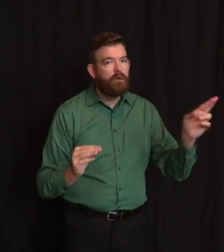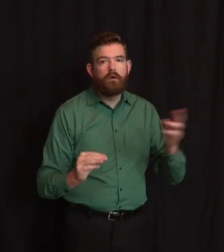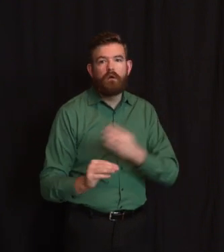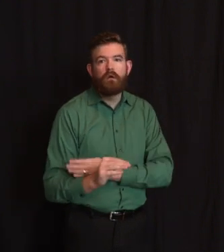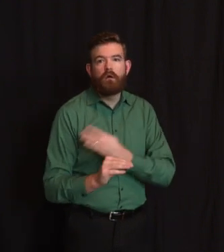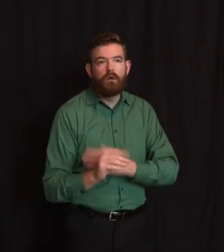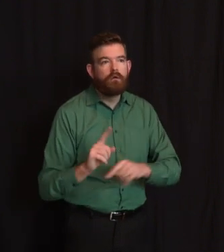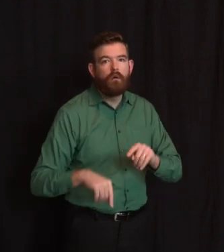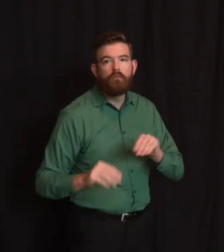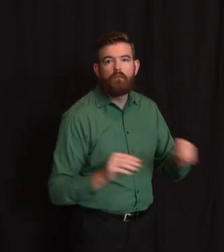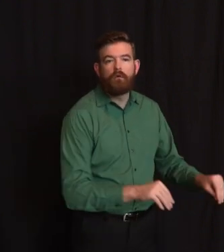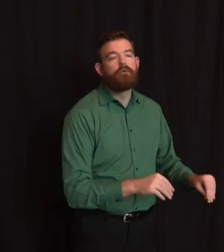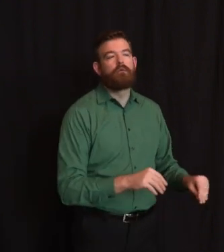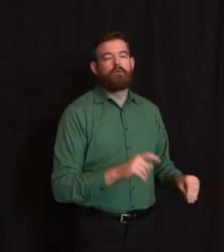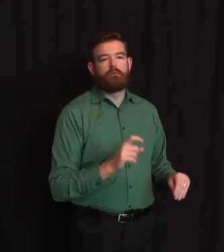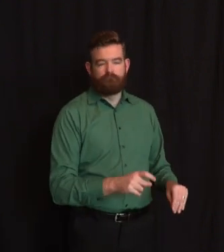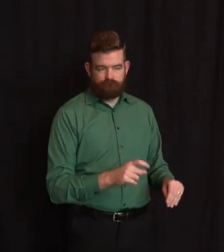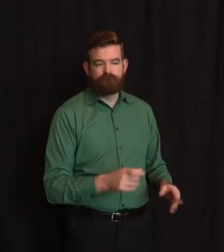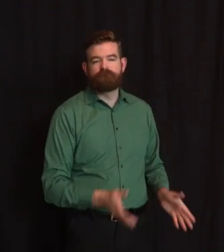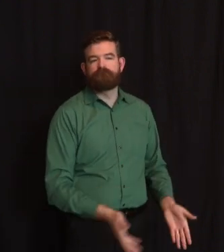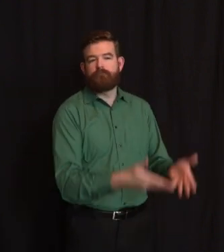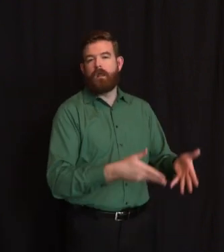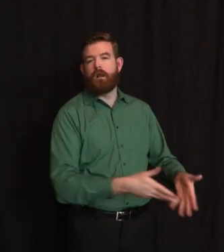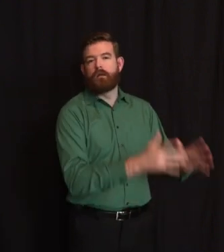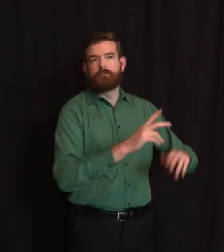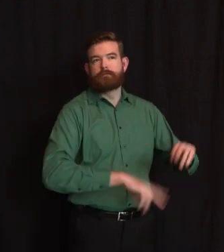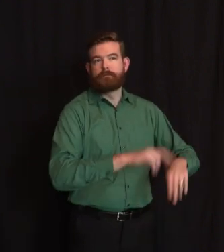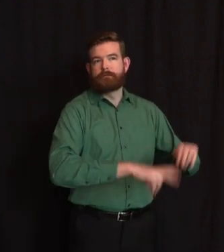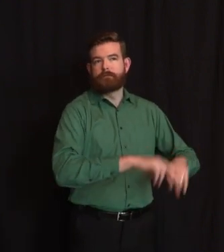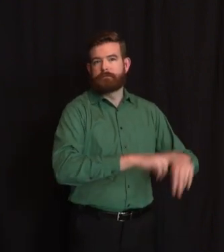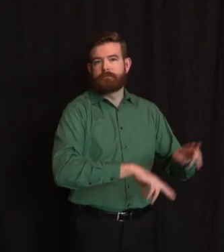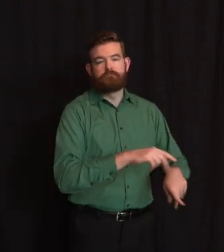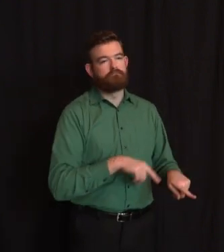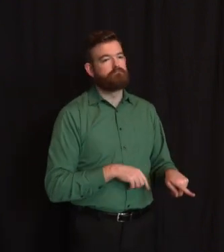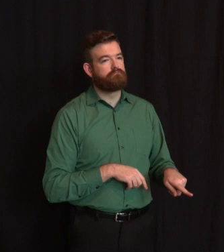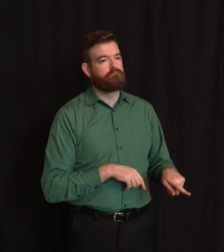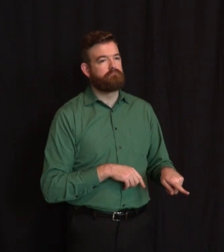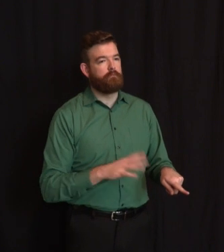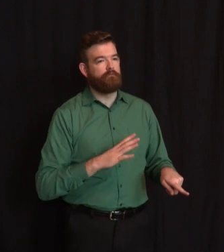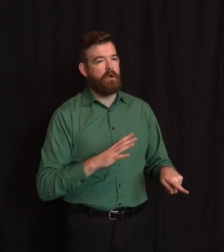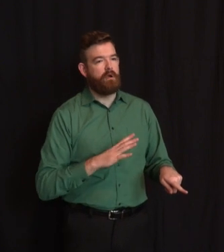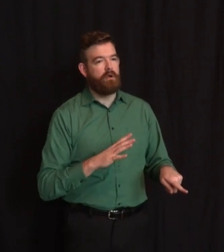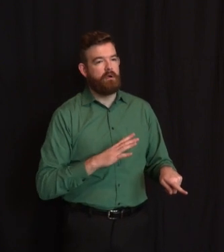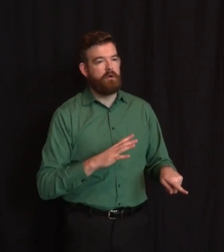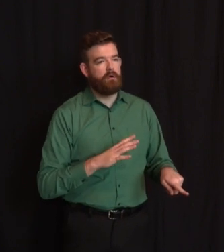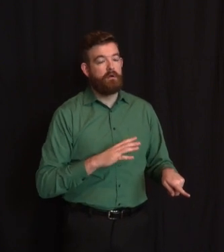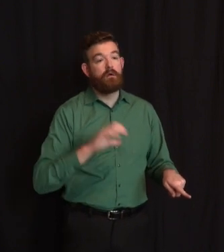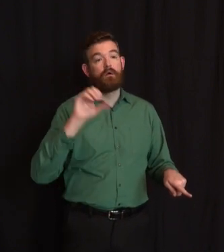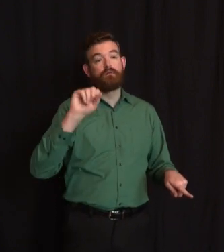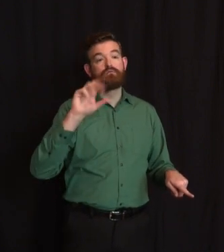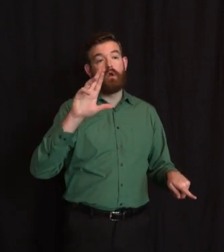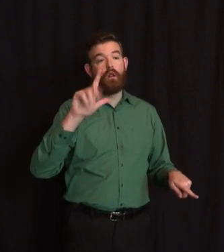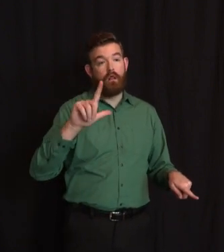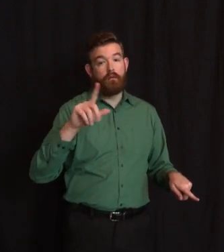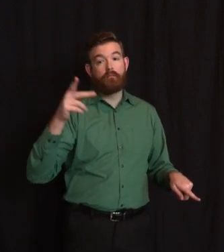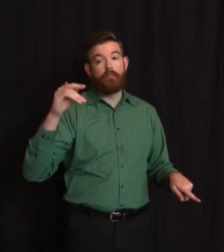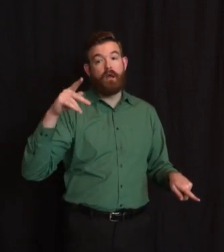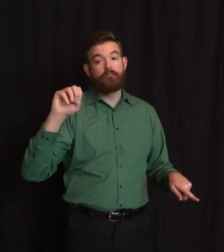the utility exception in that order. Now that you're on deck, Paramo, anything you want to add on the bill related to